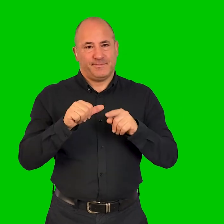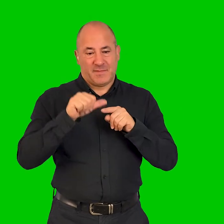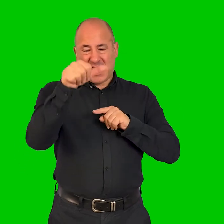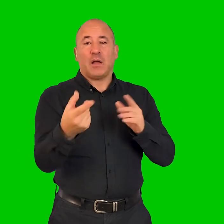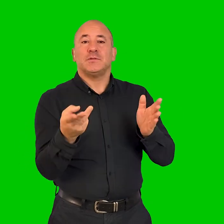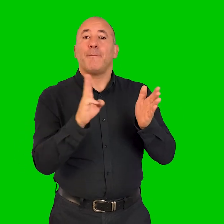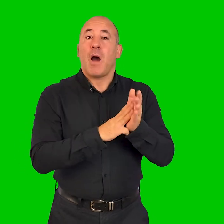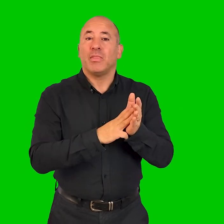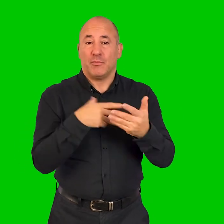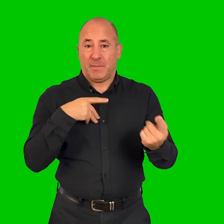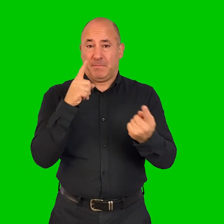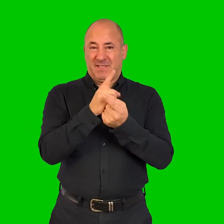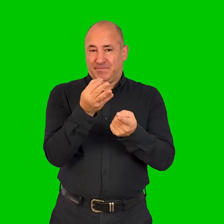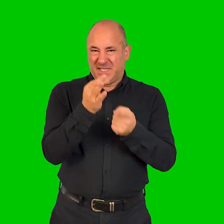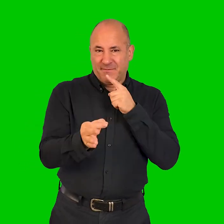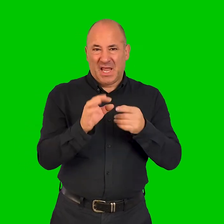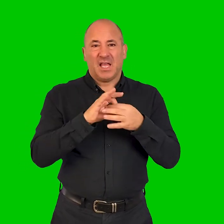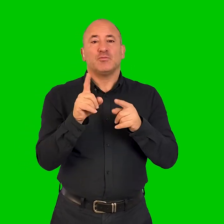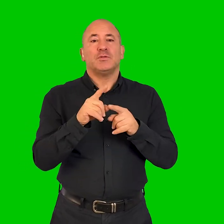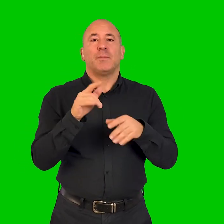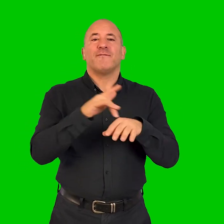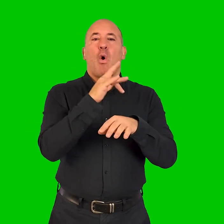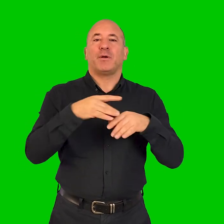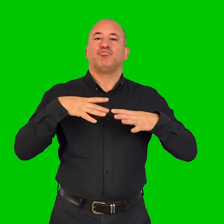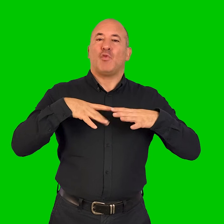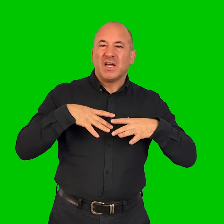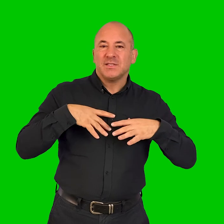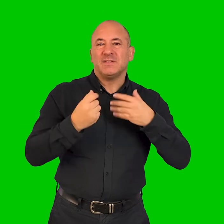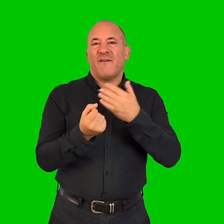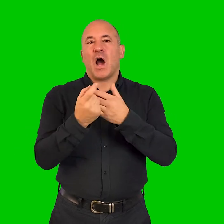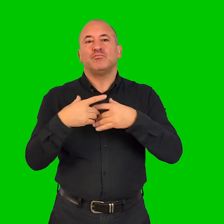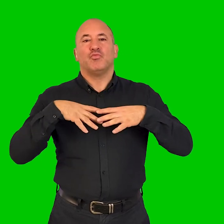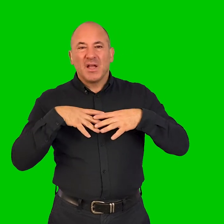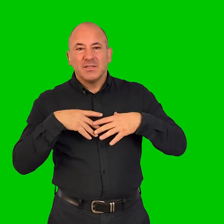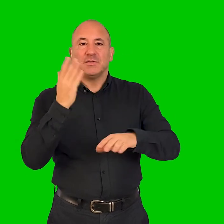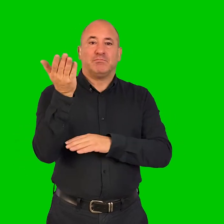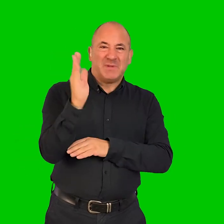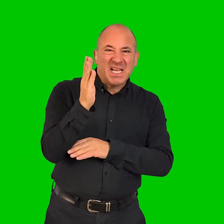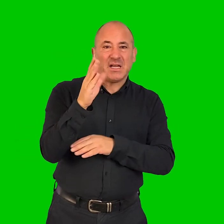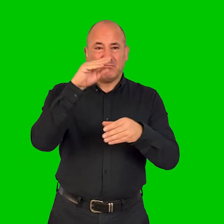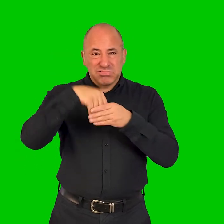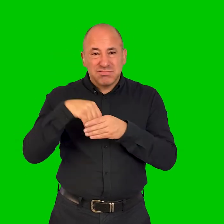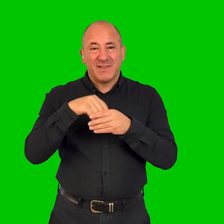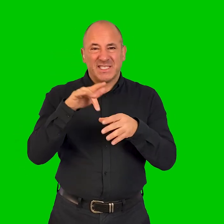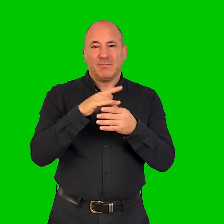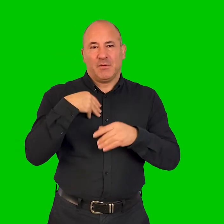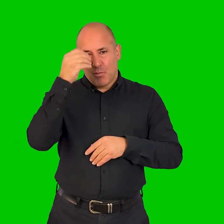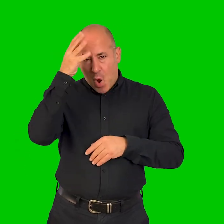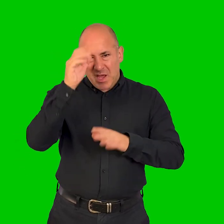month, we're meeting specifically around relaxed performances and events and have speakers within and external to the city, improving our knowledge and expertise,